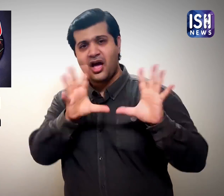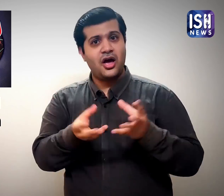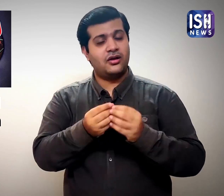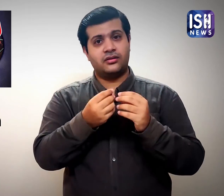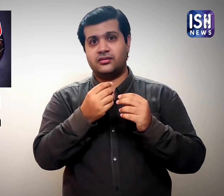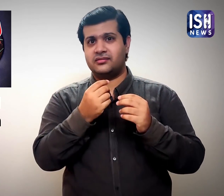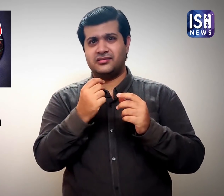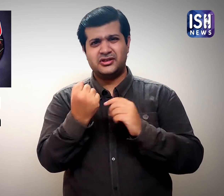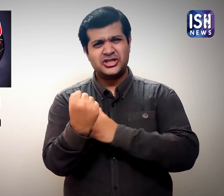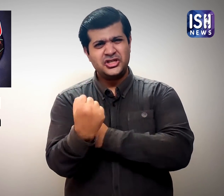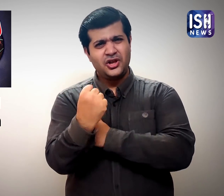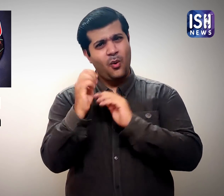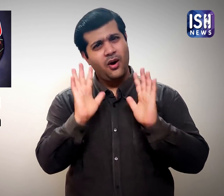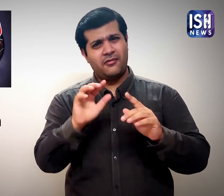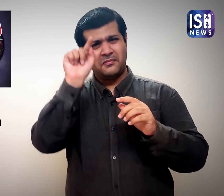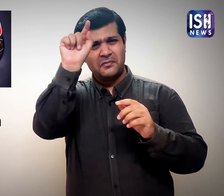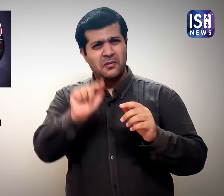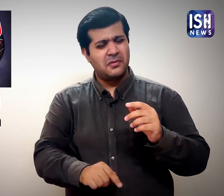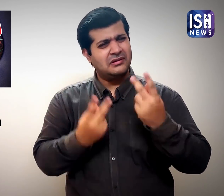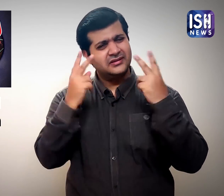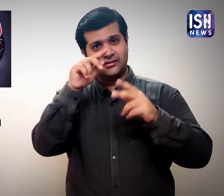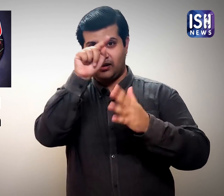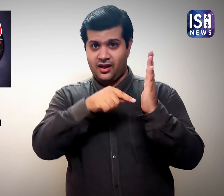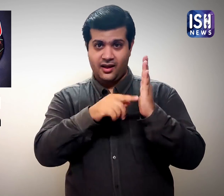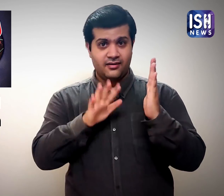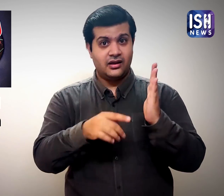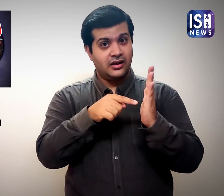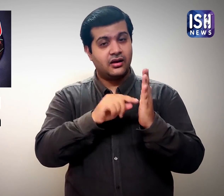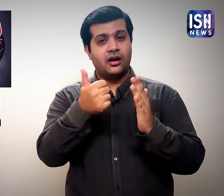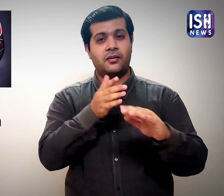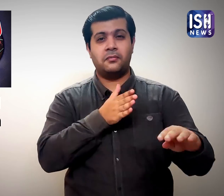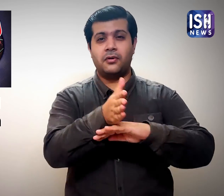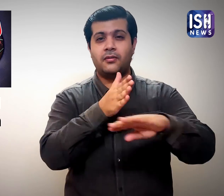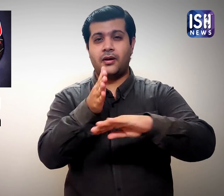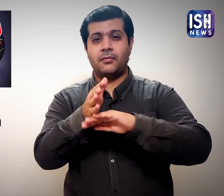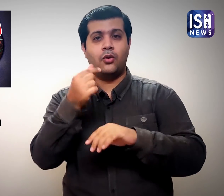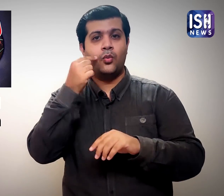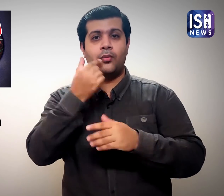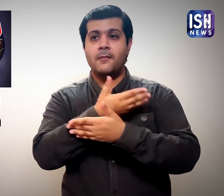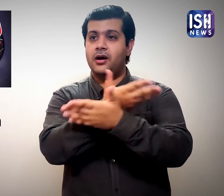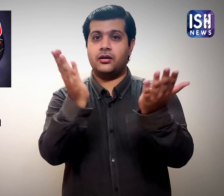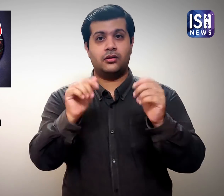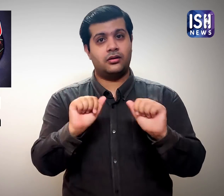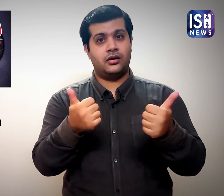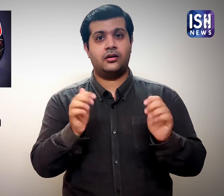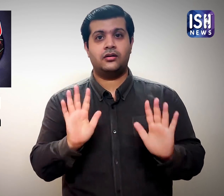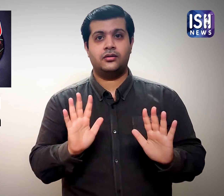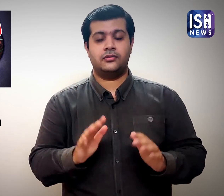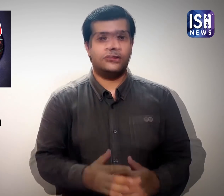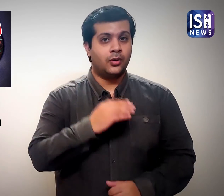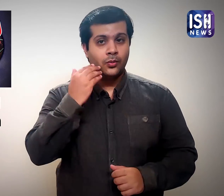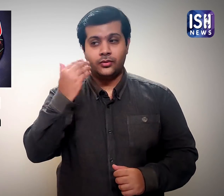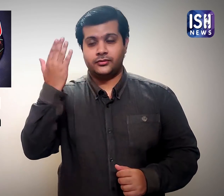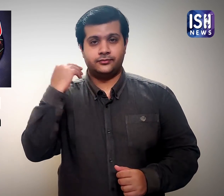of being able to infect humans.